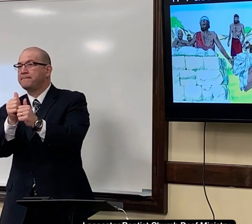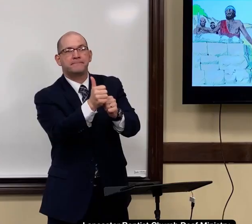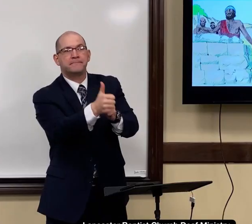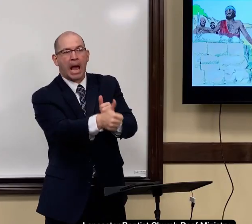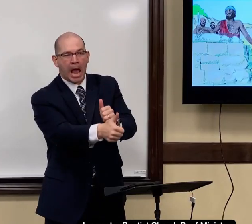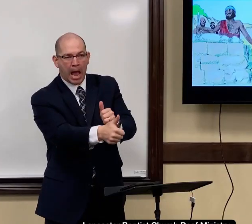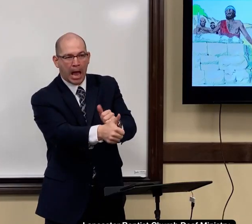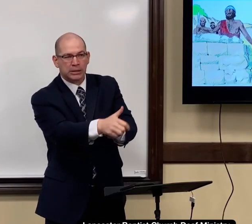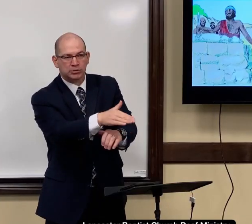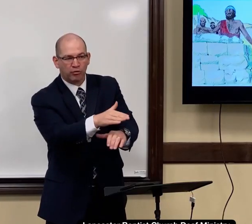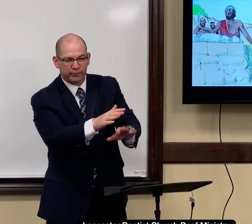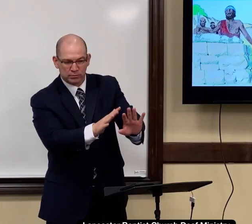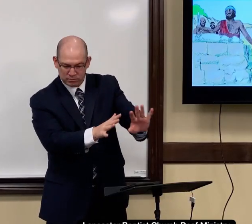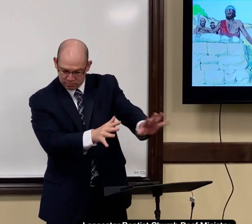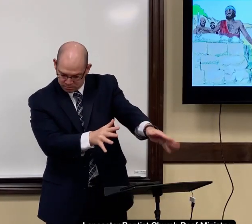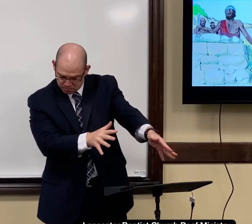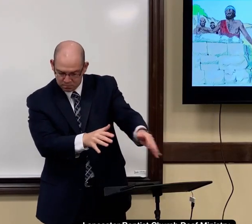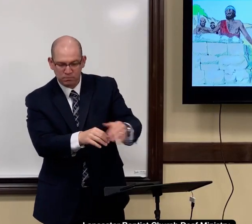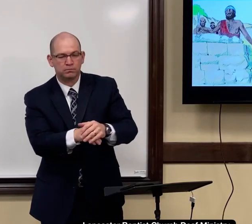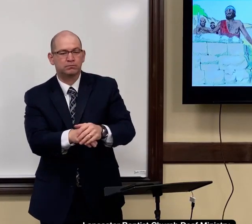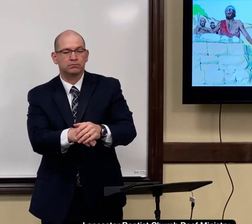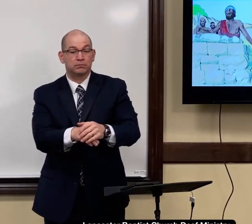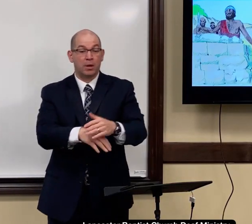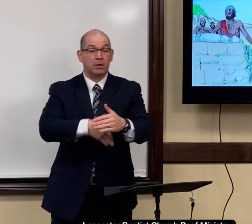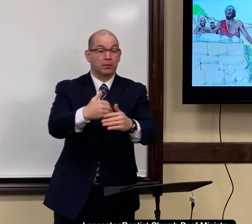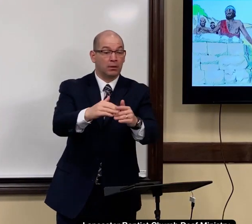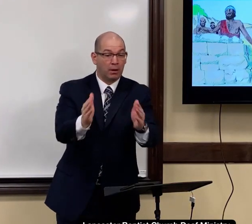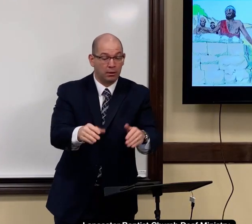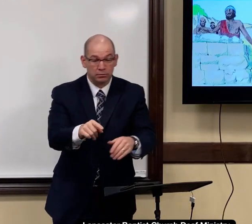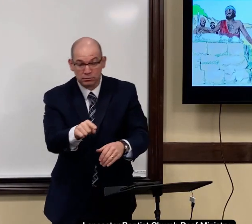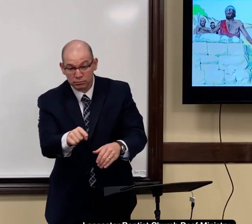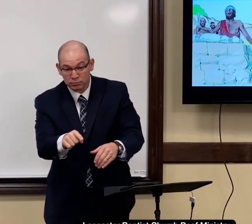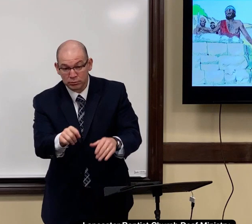on the door post that angel of death would pass over that house